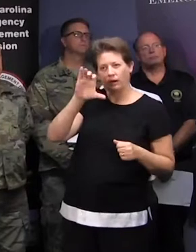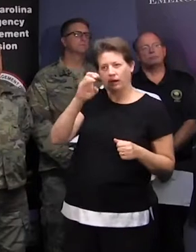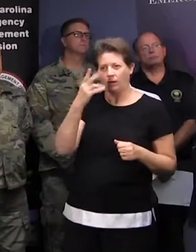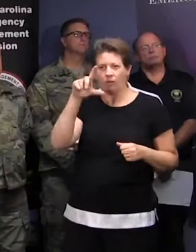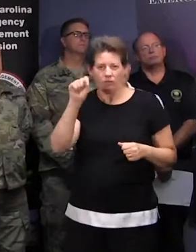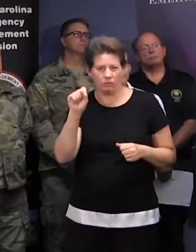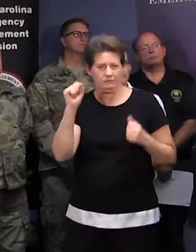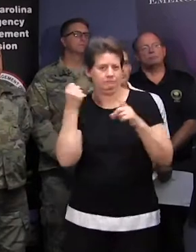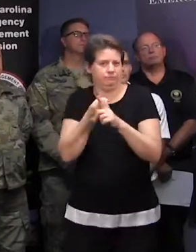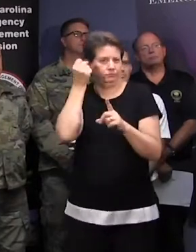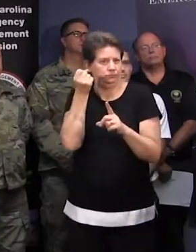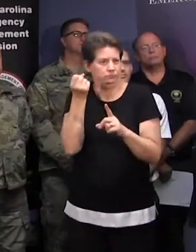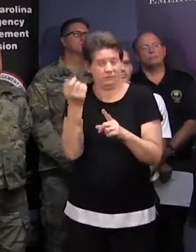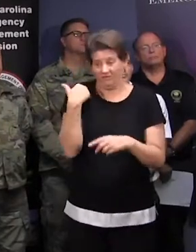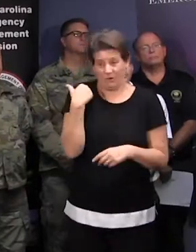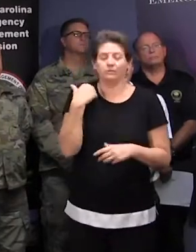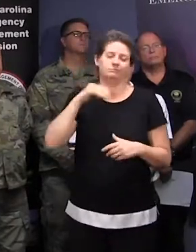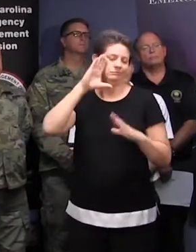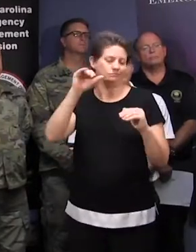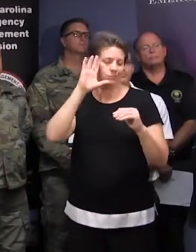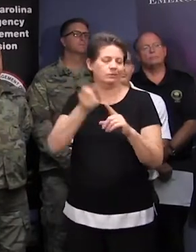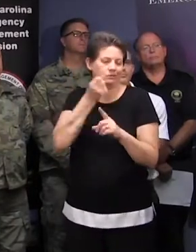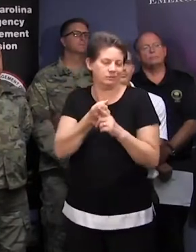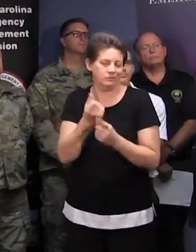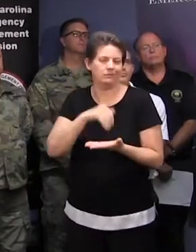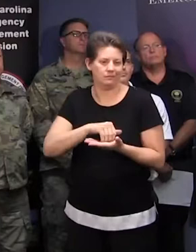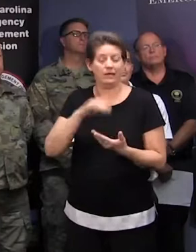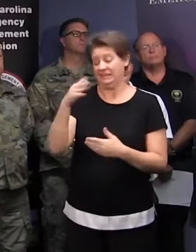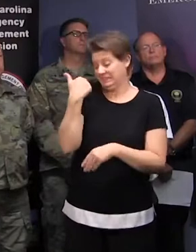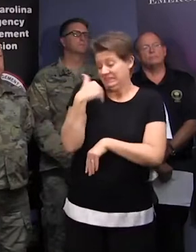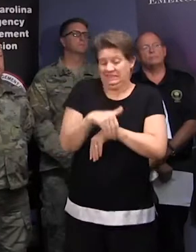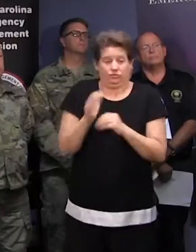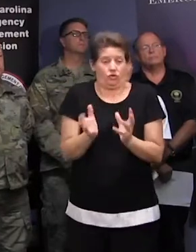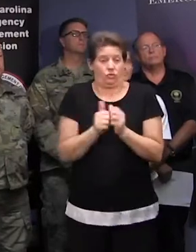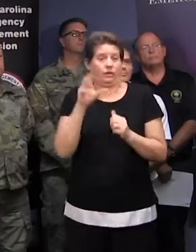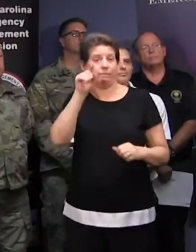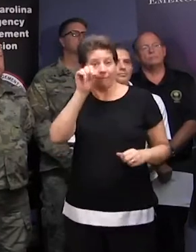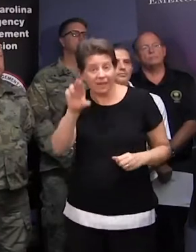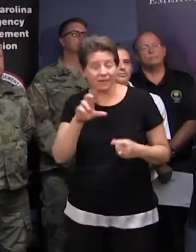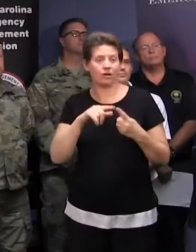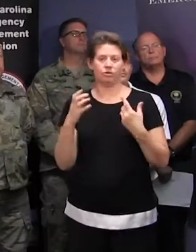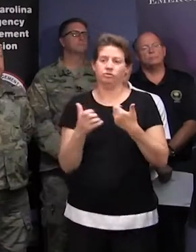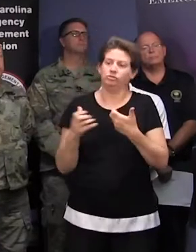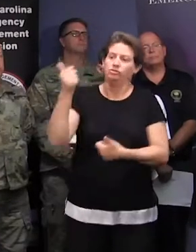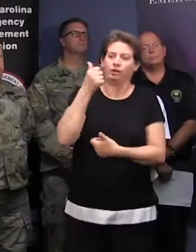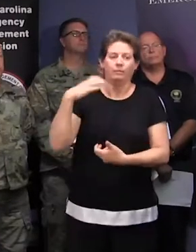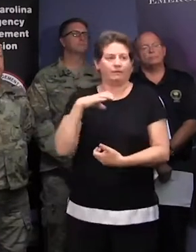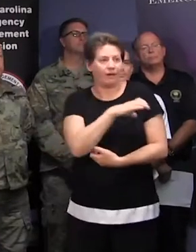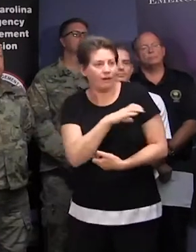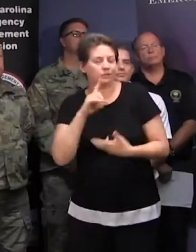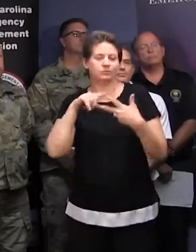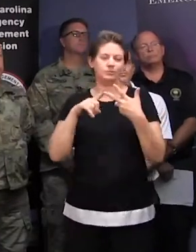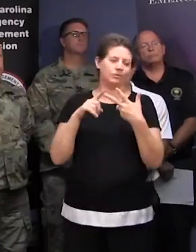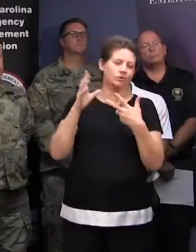Well, they're liable to get hit again. And I've been speaking just last night to the mayor, the chairman of county council, the county administrator,